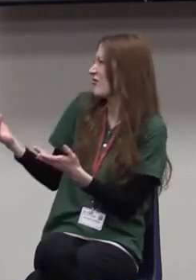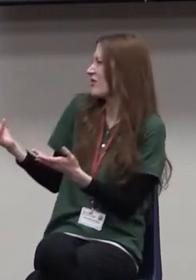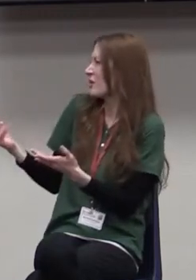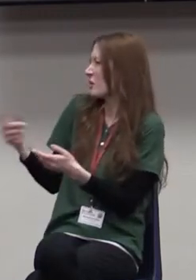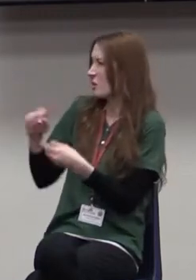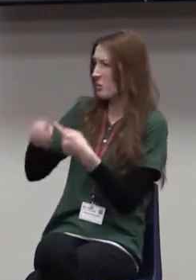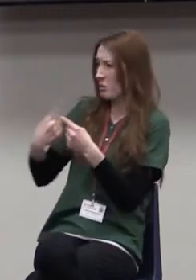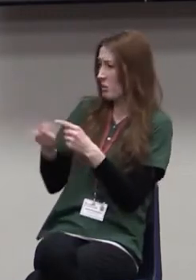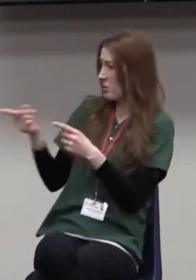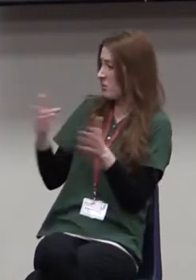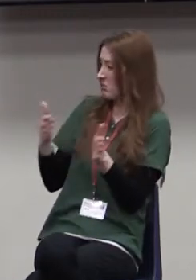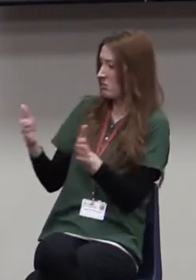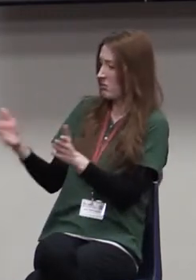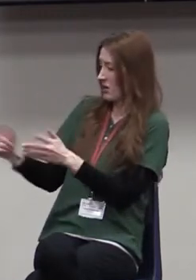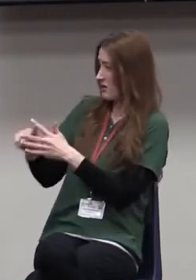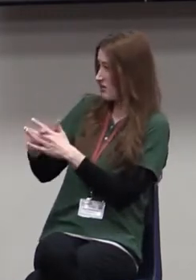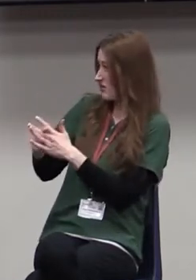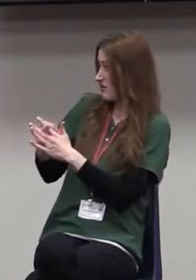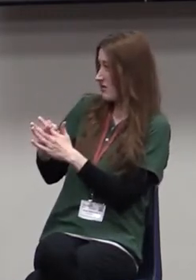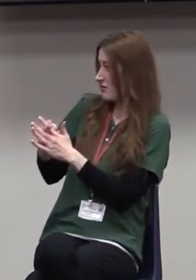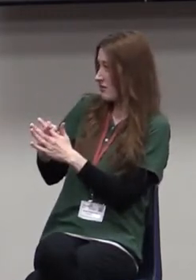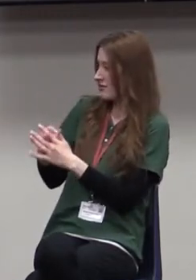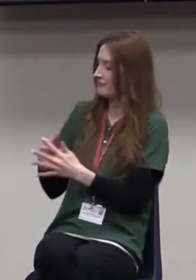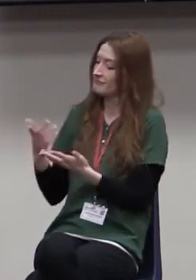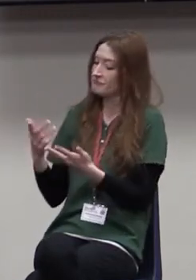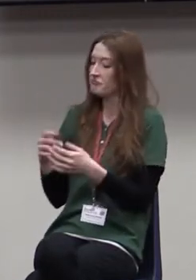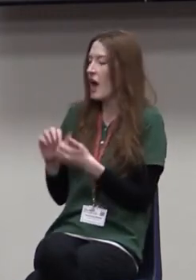When do you plan to start it again? How can we help?